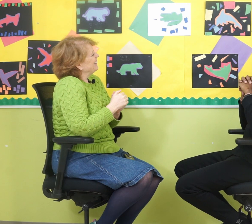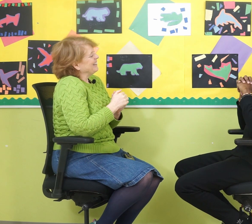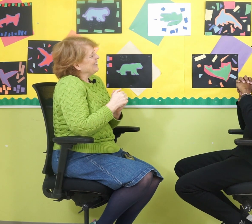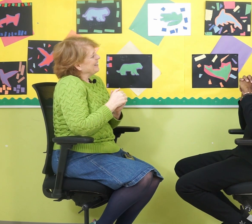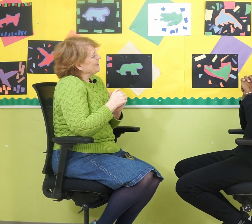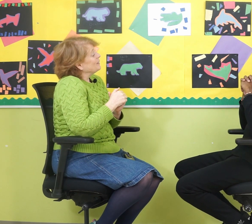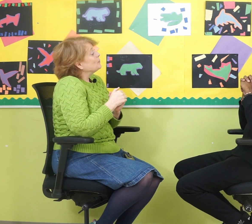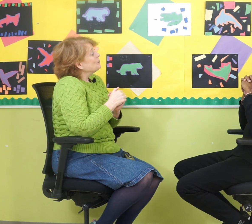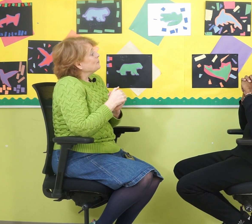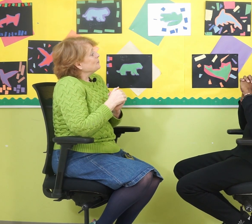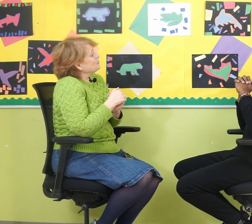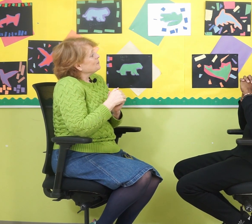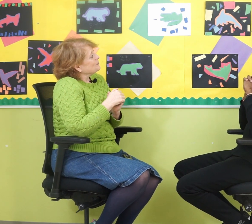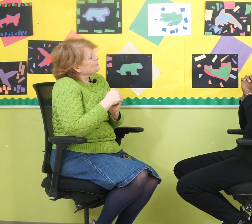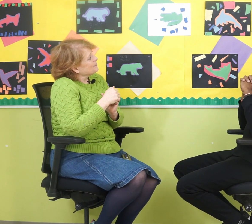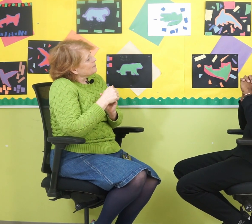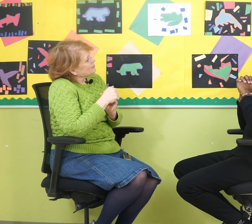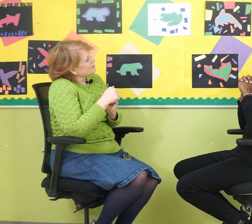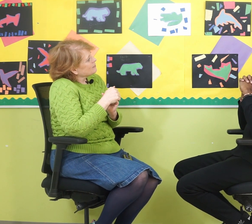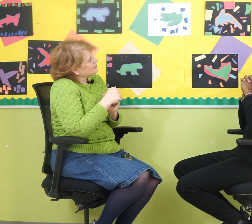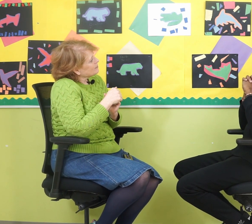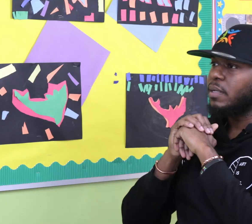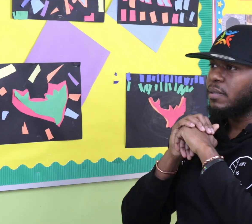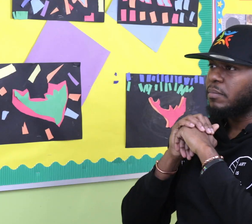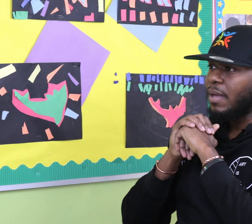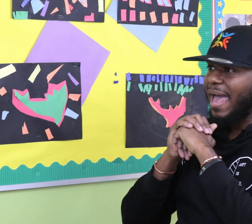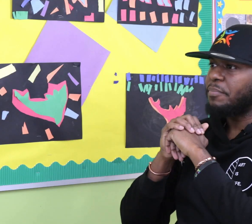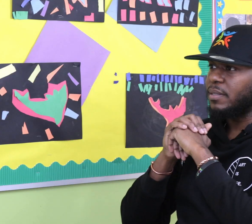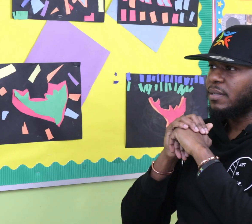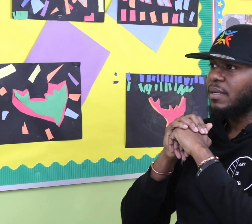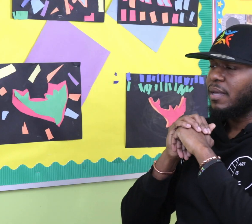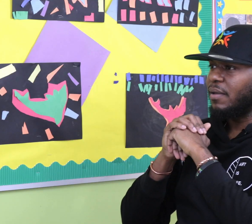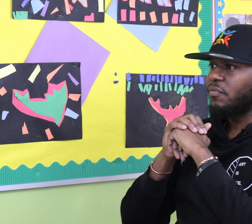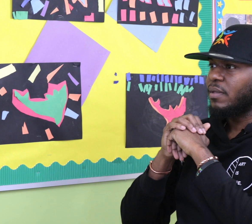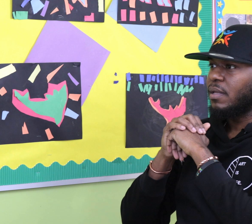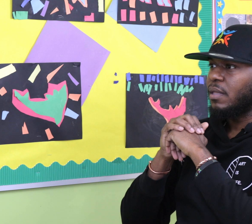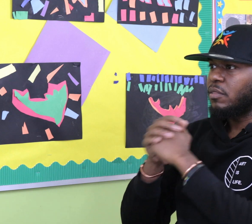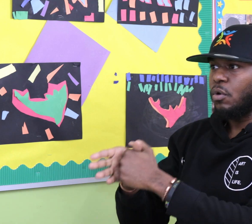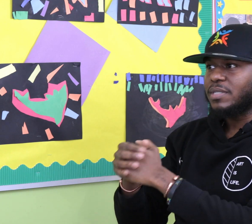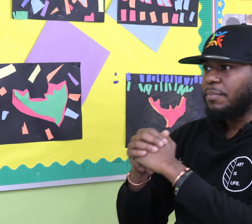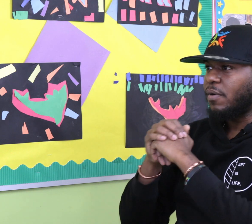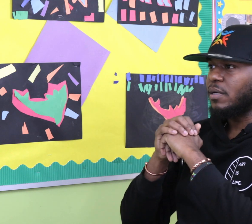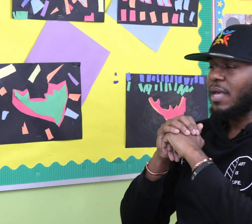So tell me, what do you think would happen if those type of arts